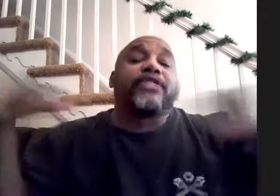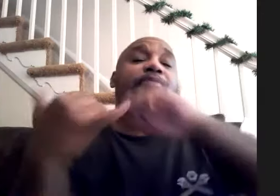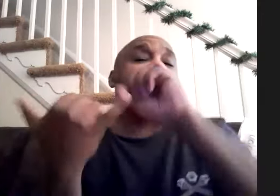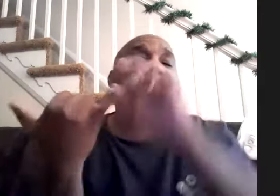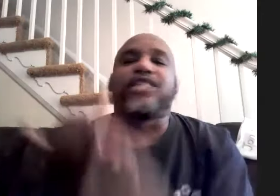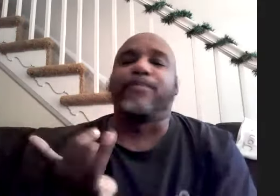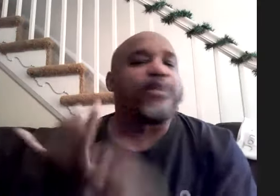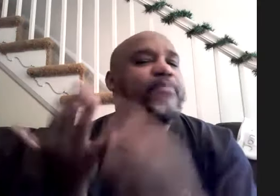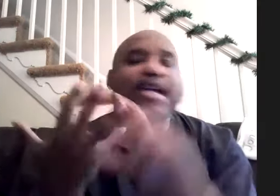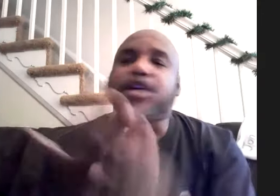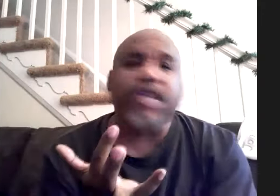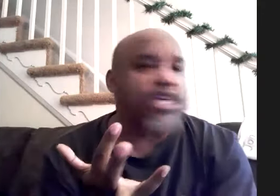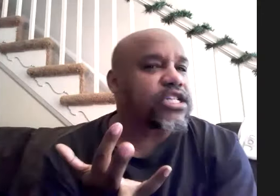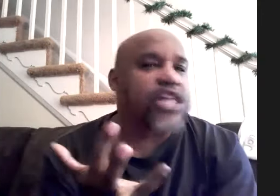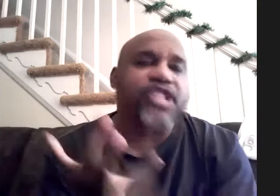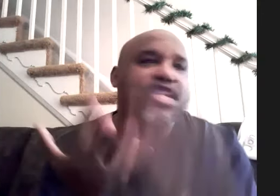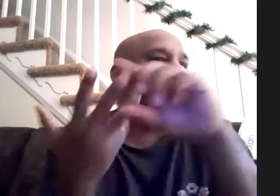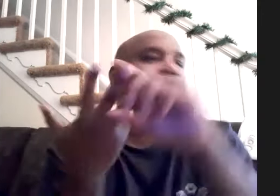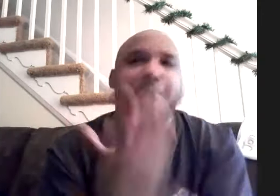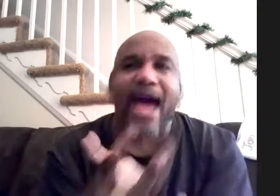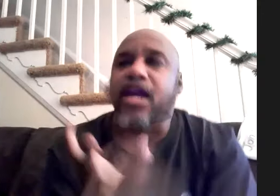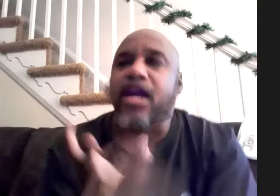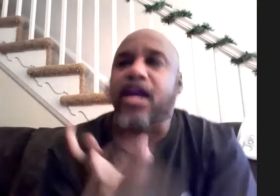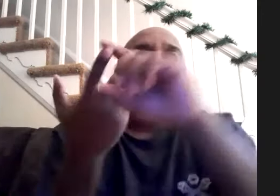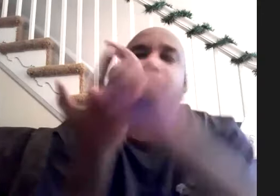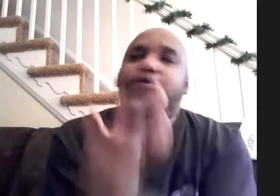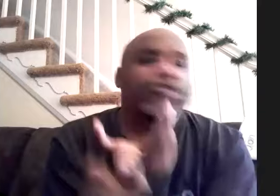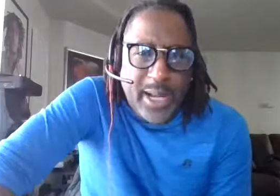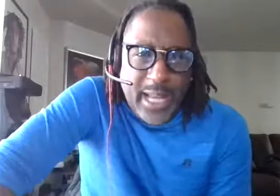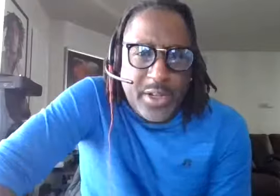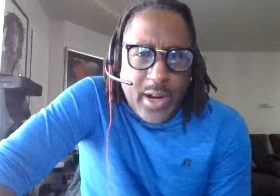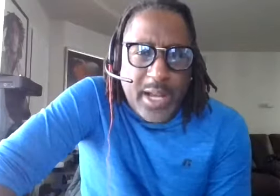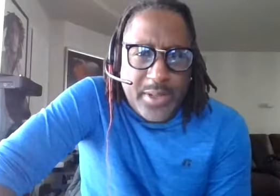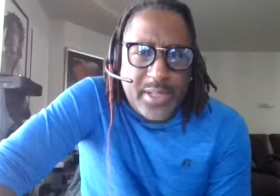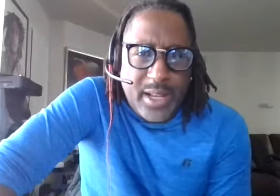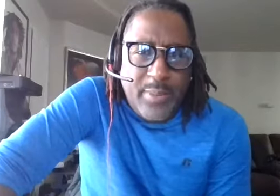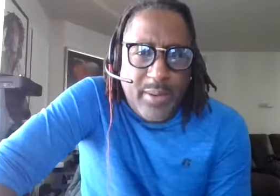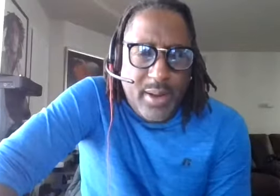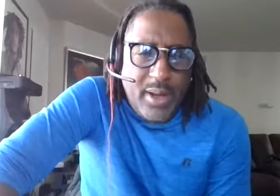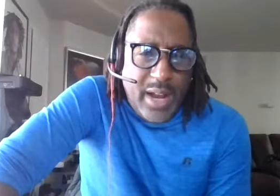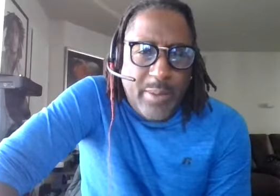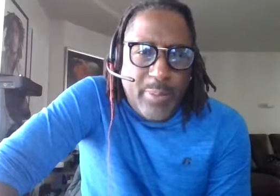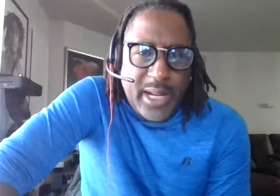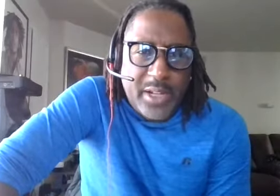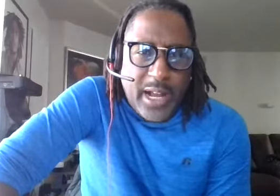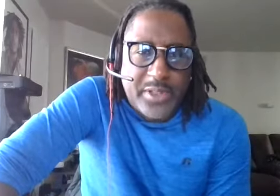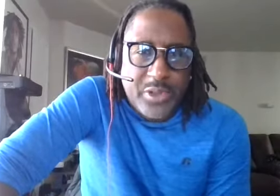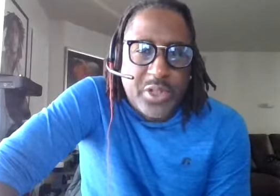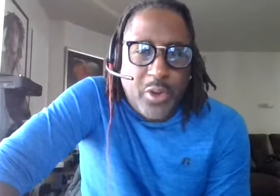i mean he had zeppelin and bad company his collection he had to leave with matt yeah i remember being at your house i remember being at your house and you showing